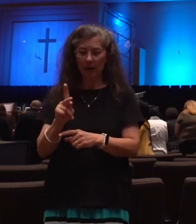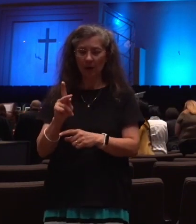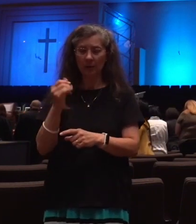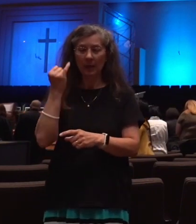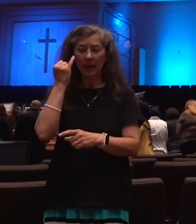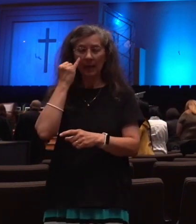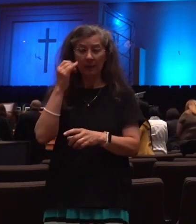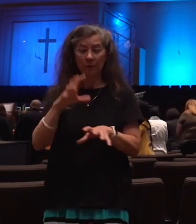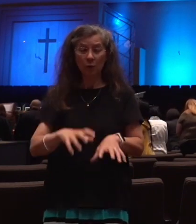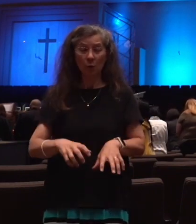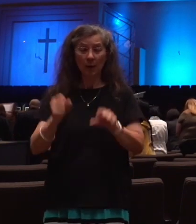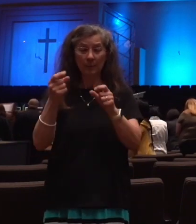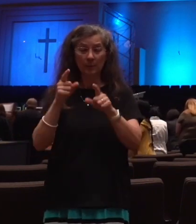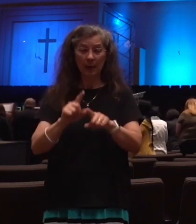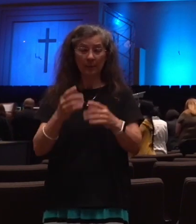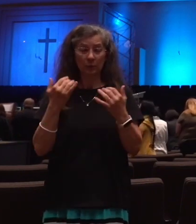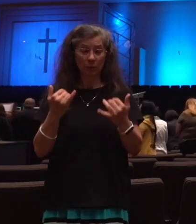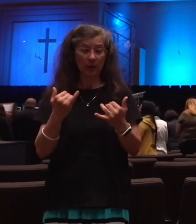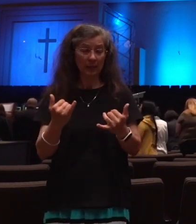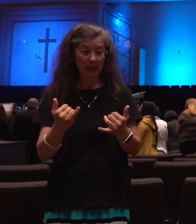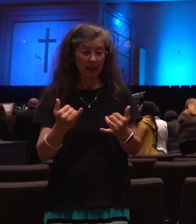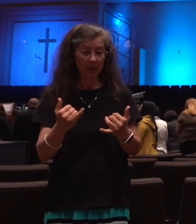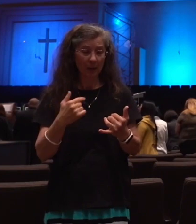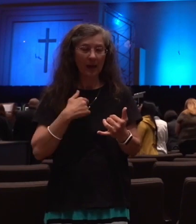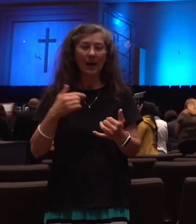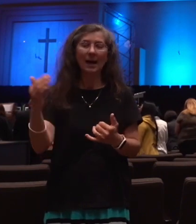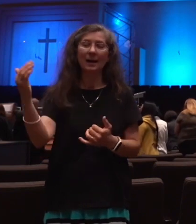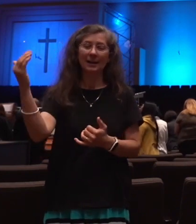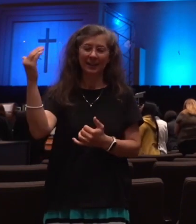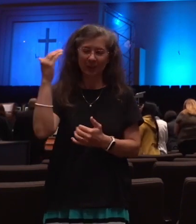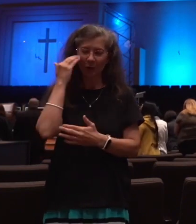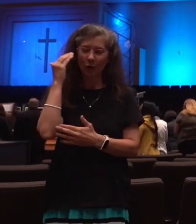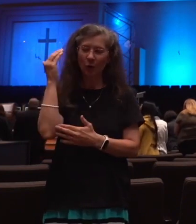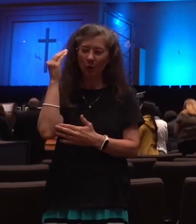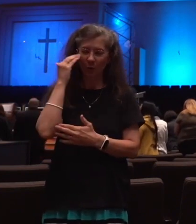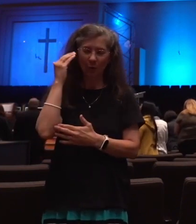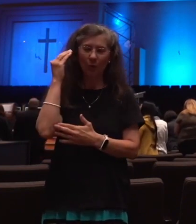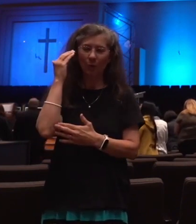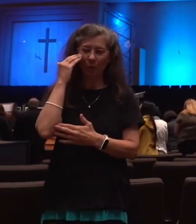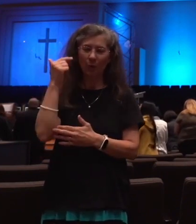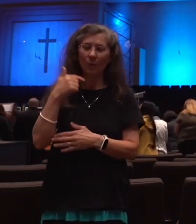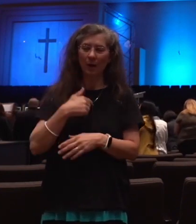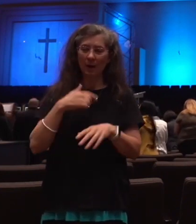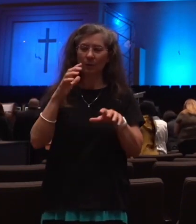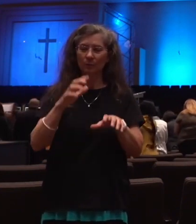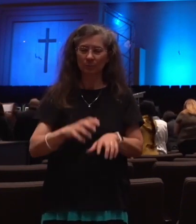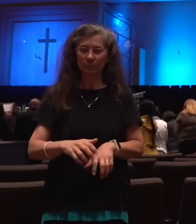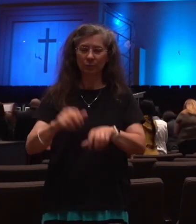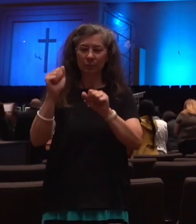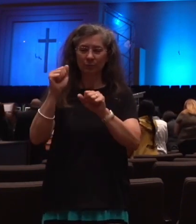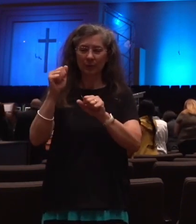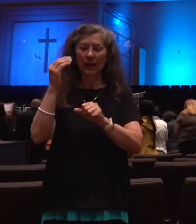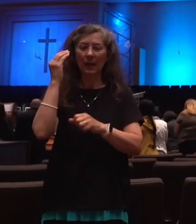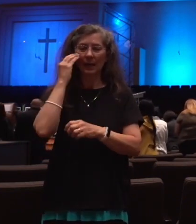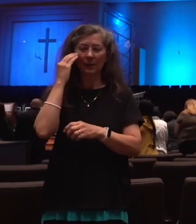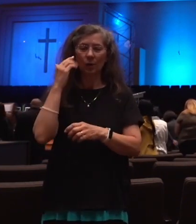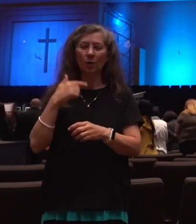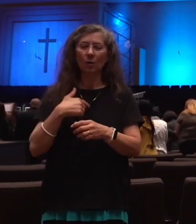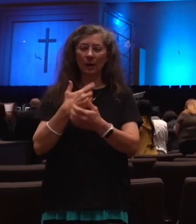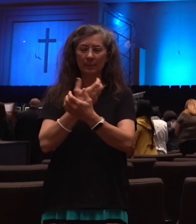I know beyond a shadow of a doubt that I would go in the rapture because there was a day in my life where I realized I was a sinner and